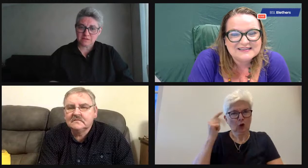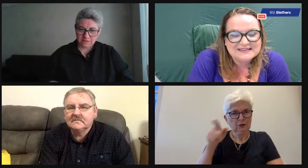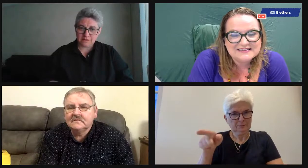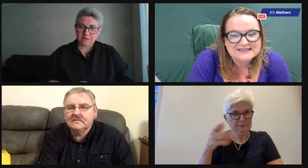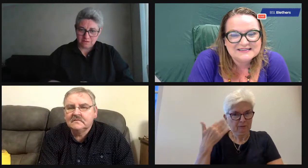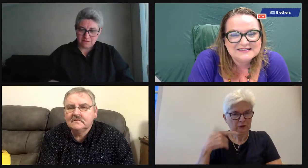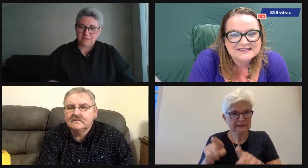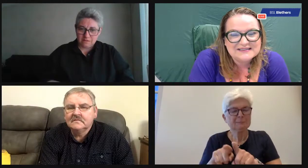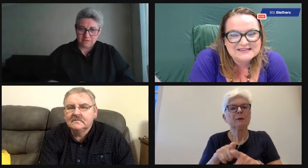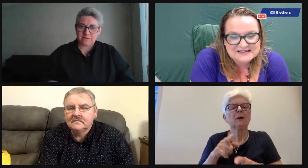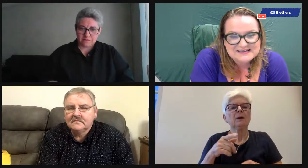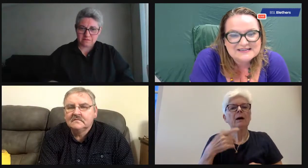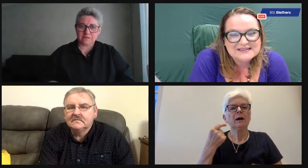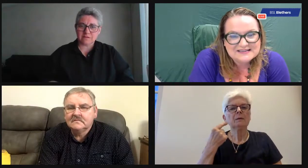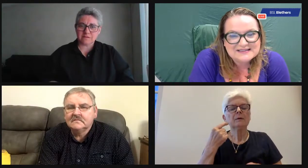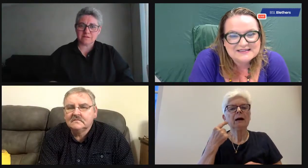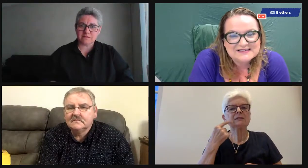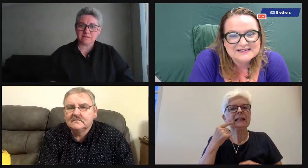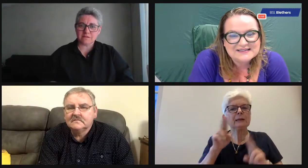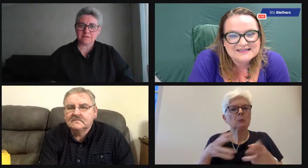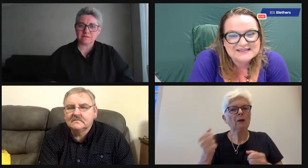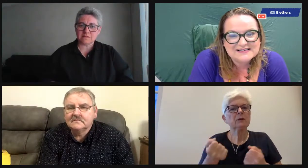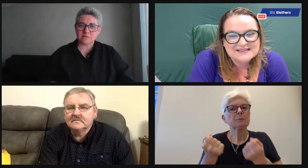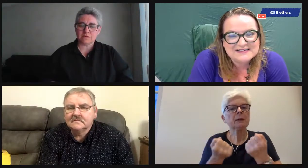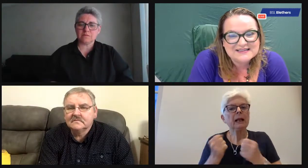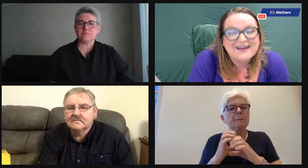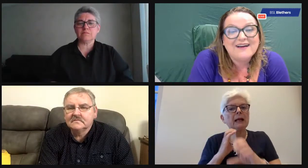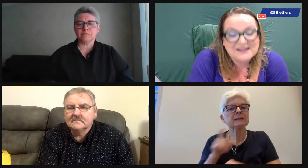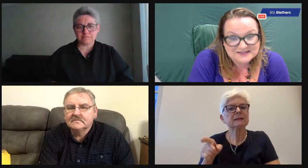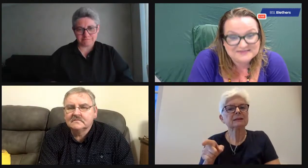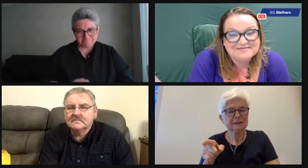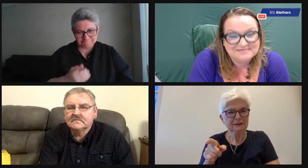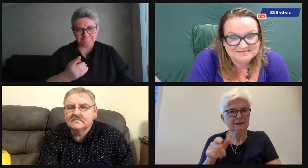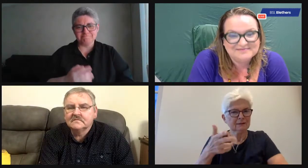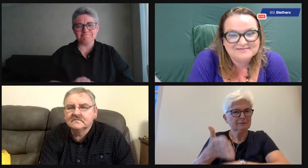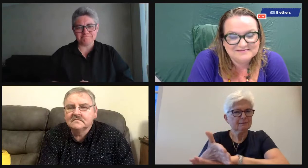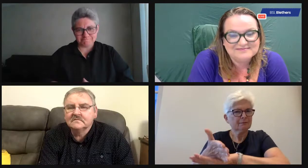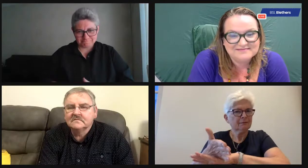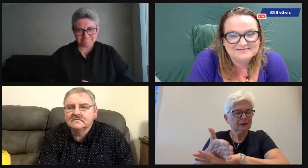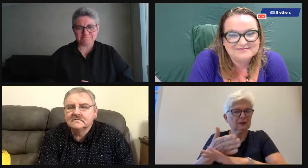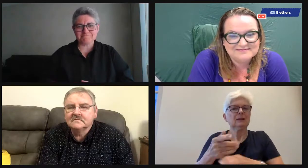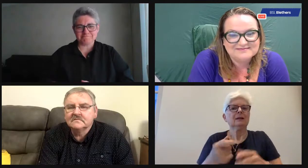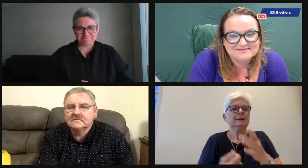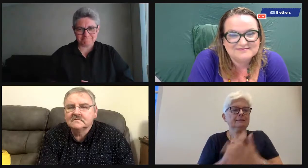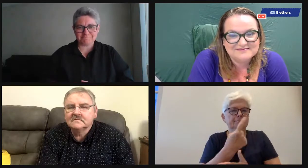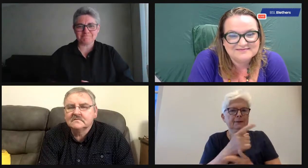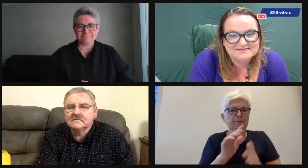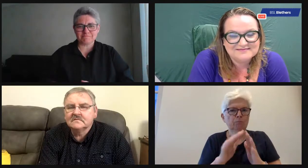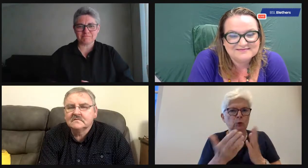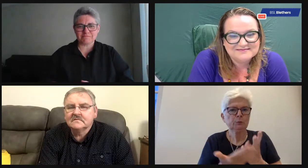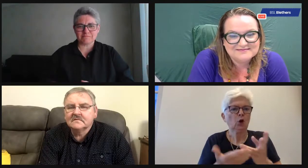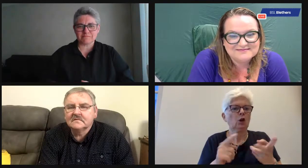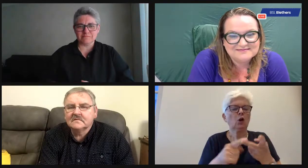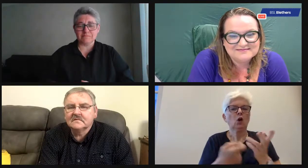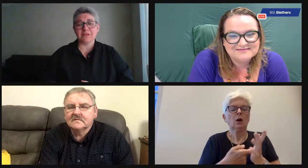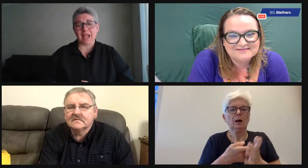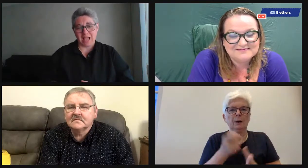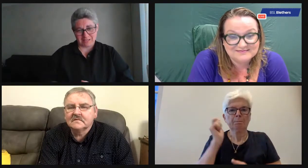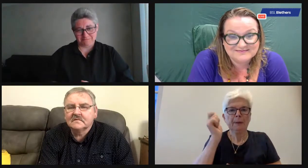Yeah, it wasn't me, but I remember my husband, Jock Young, he used to do the minibus as well. And